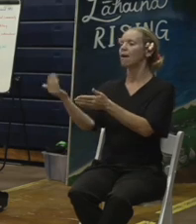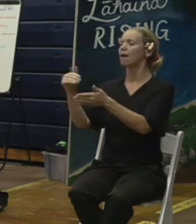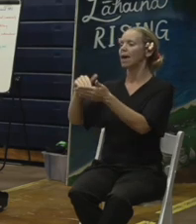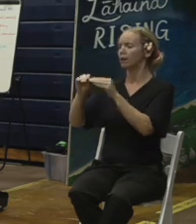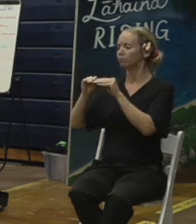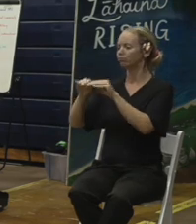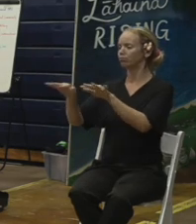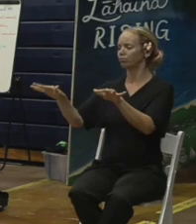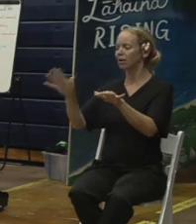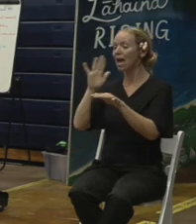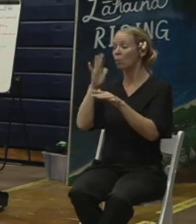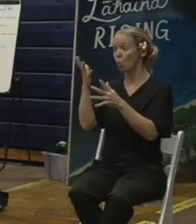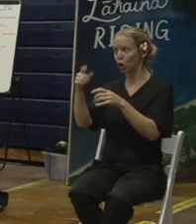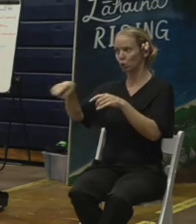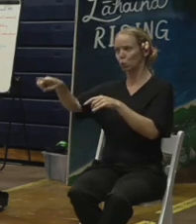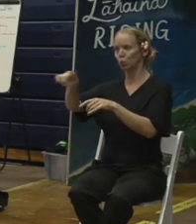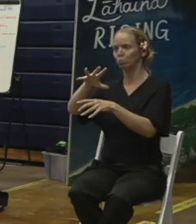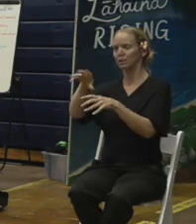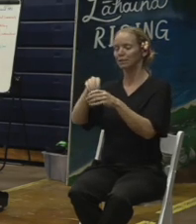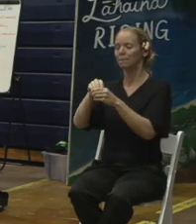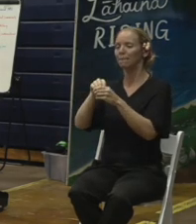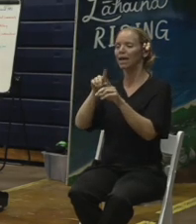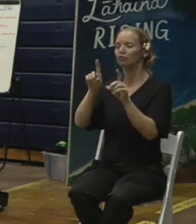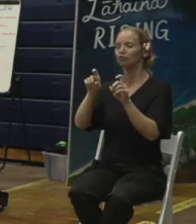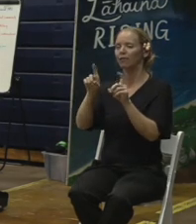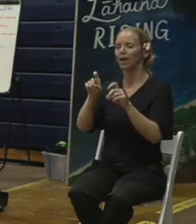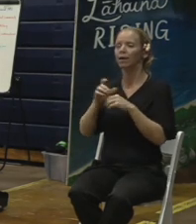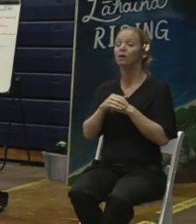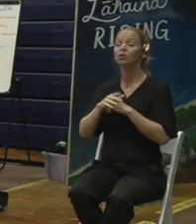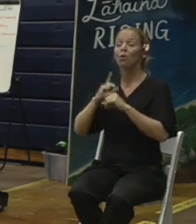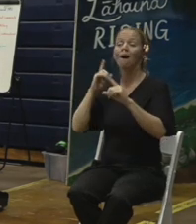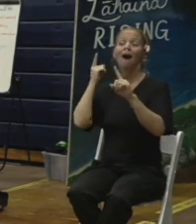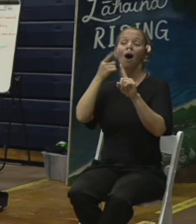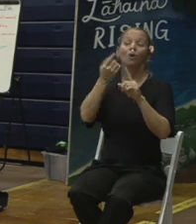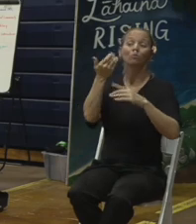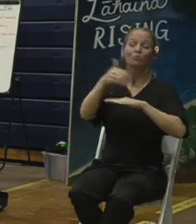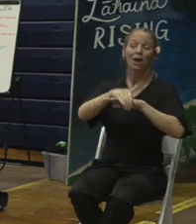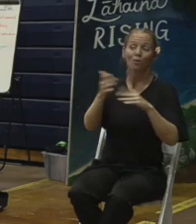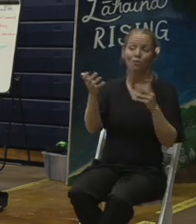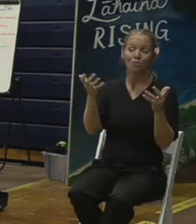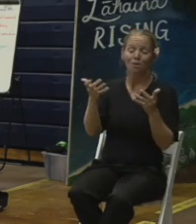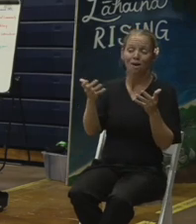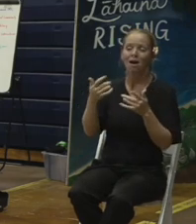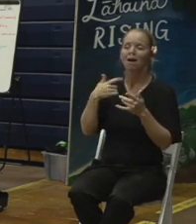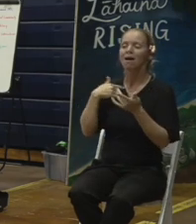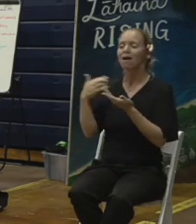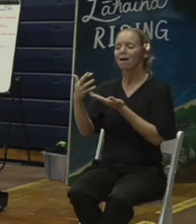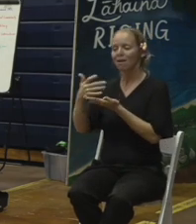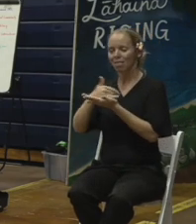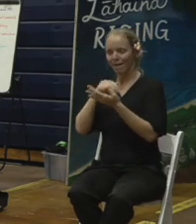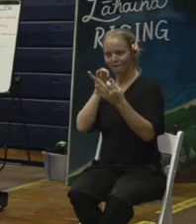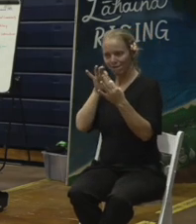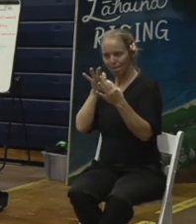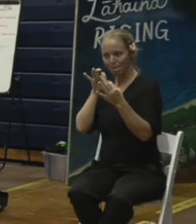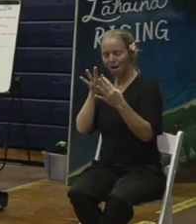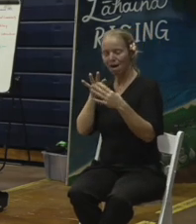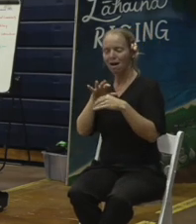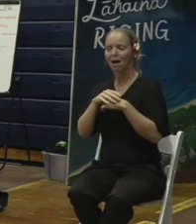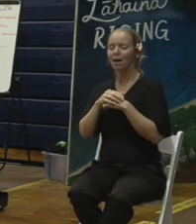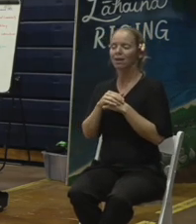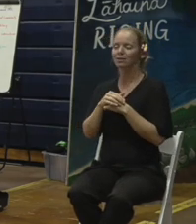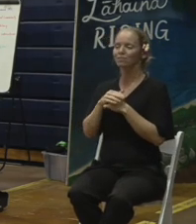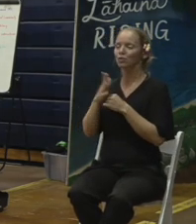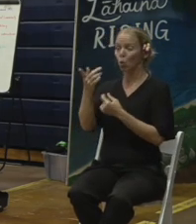survey. Our outcome tonight is to collect your feedback, provide information, take your questions,